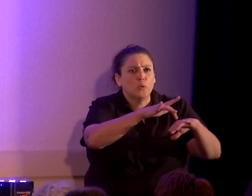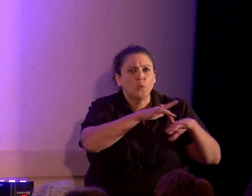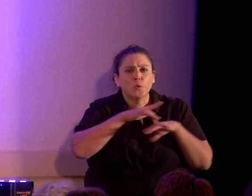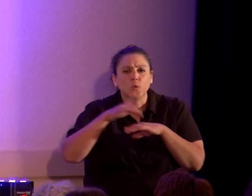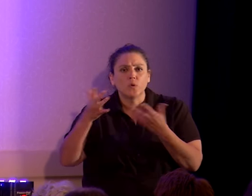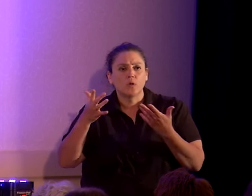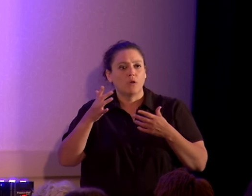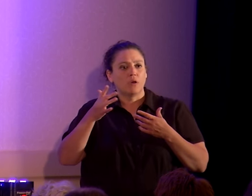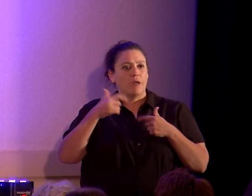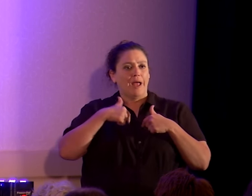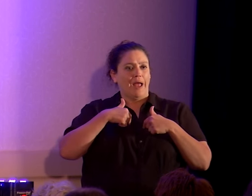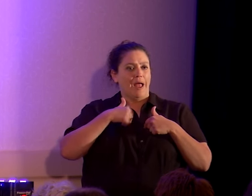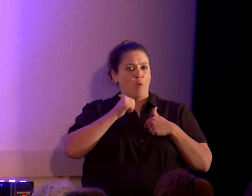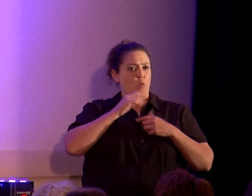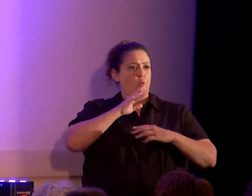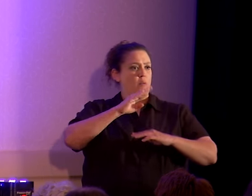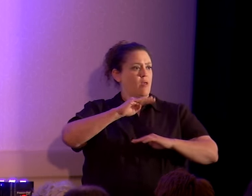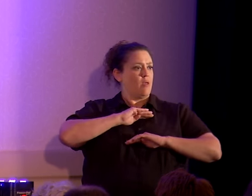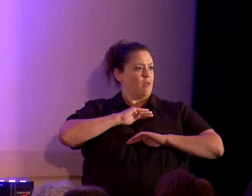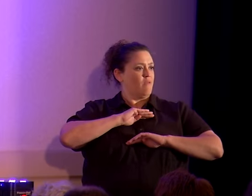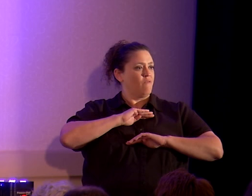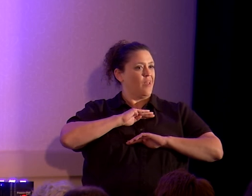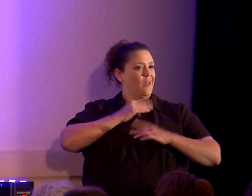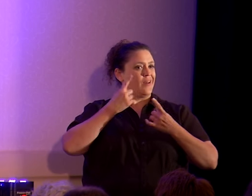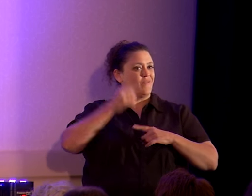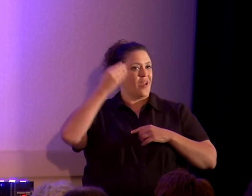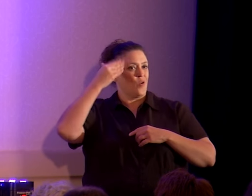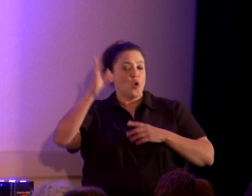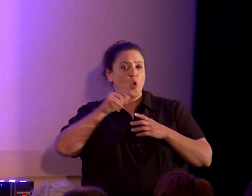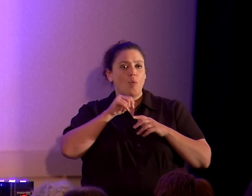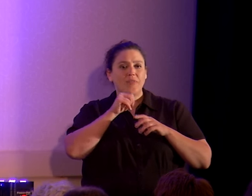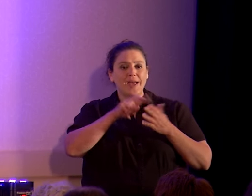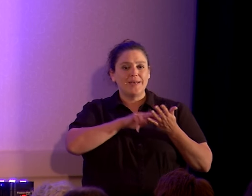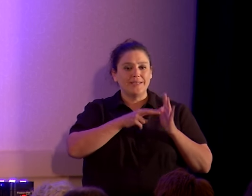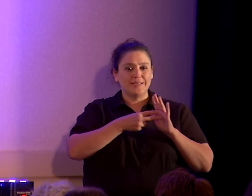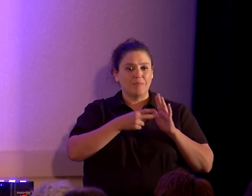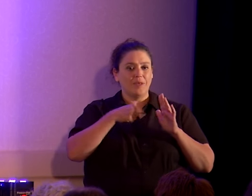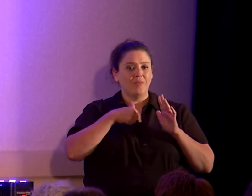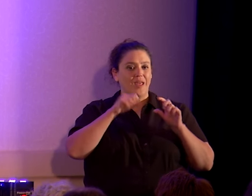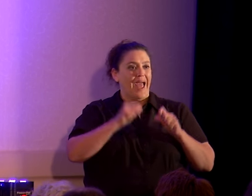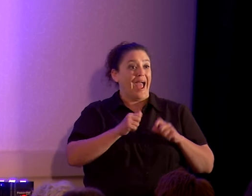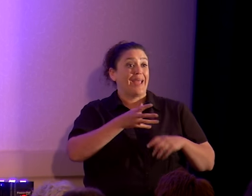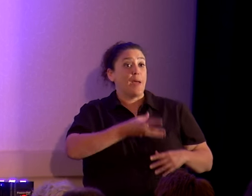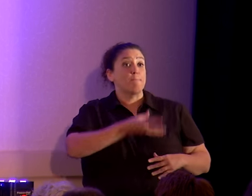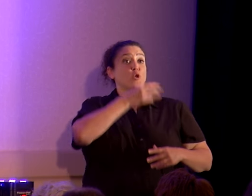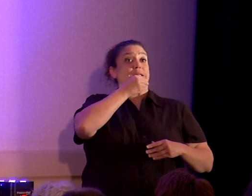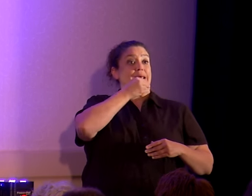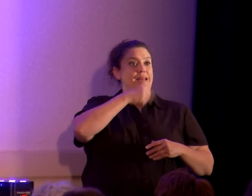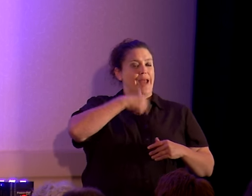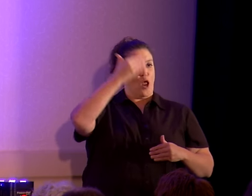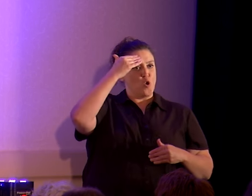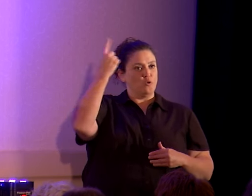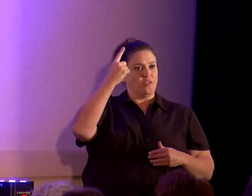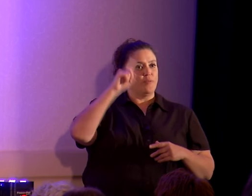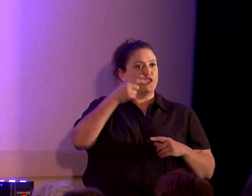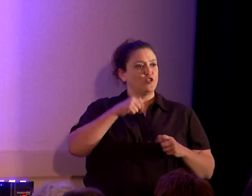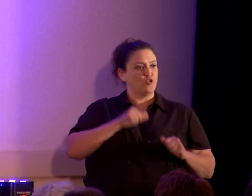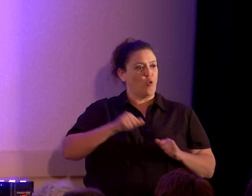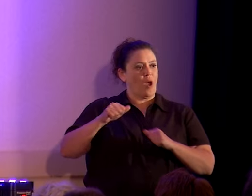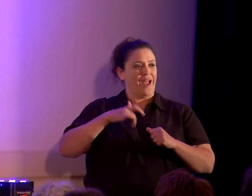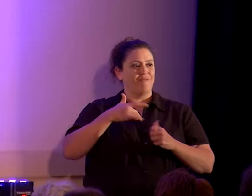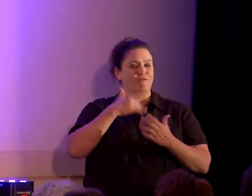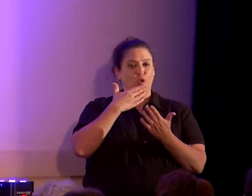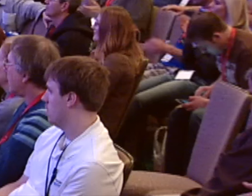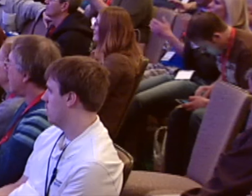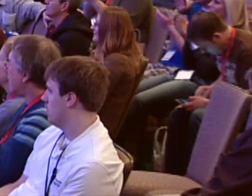I am not going to be happy not knowing, but that doesn't mean that I'm justified in pretending I do know in order to make me feel better about